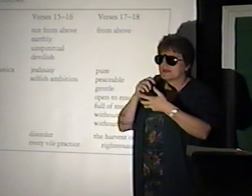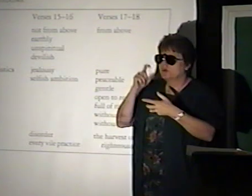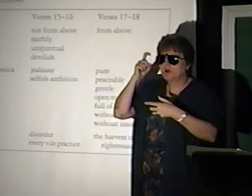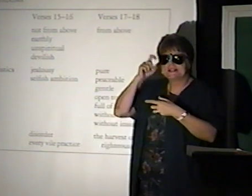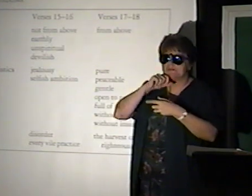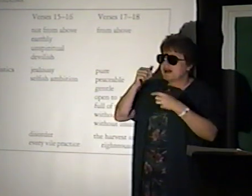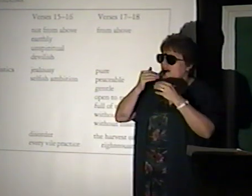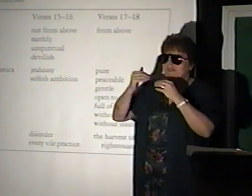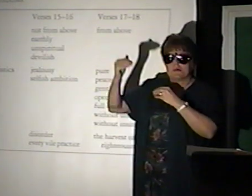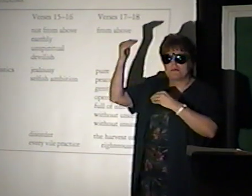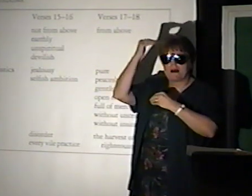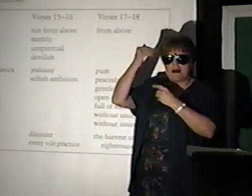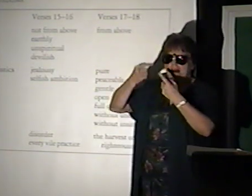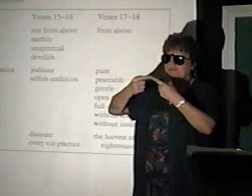Wisdom not from the back.